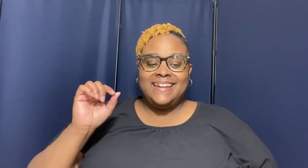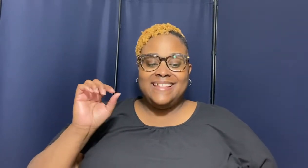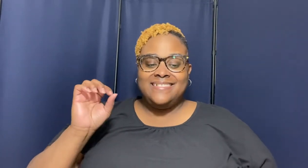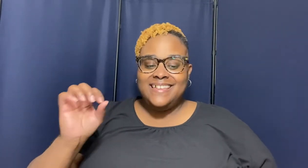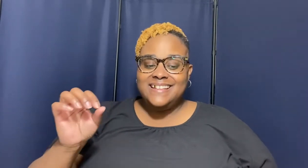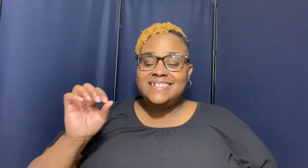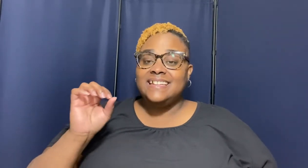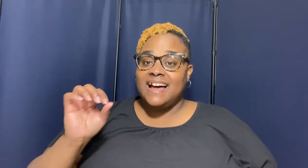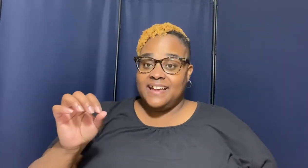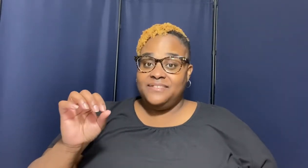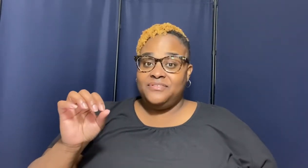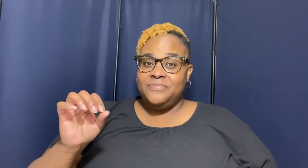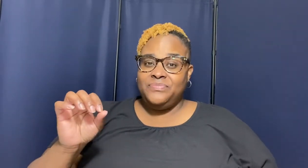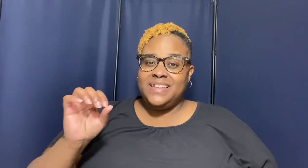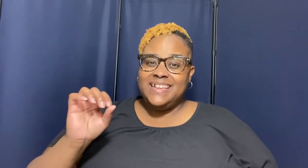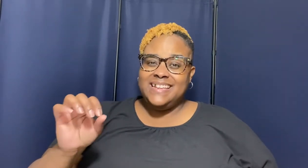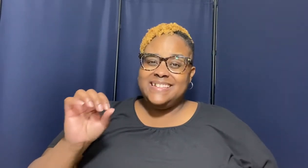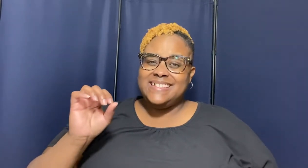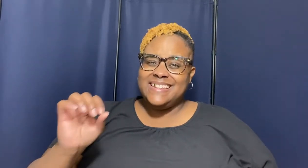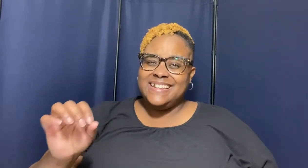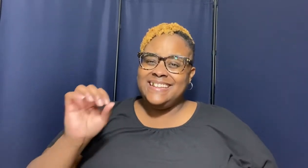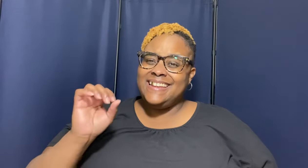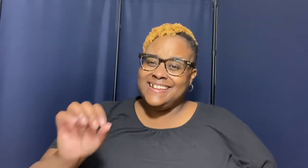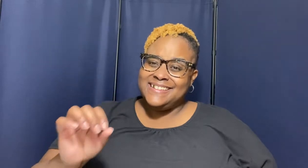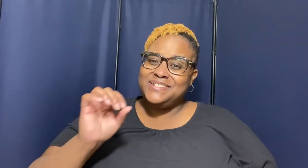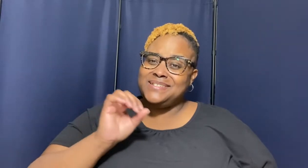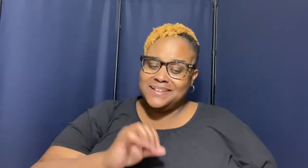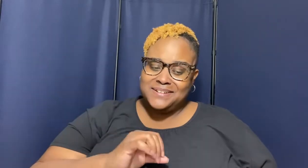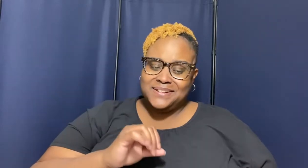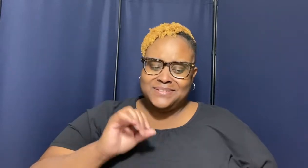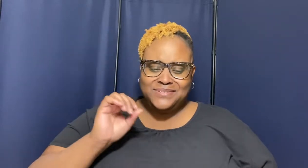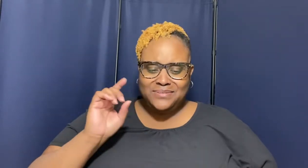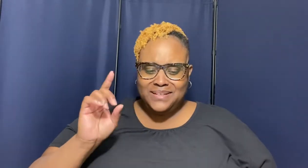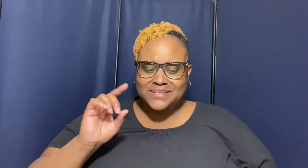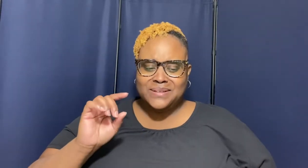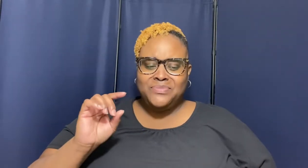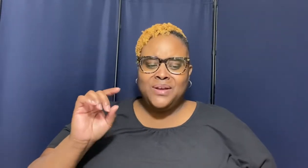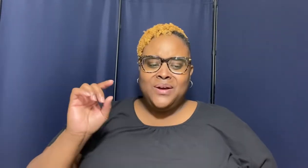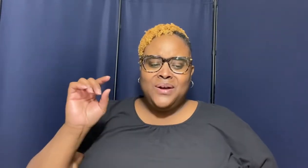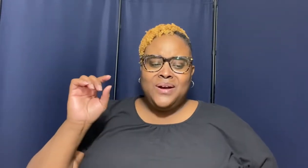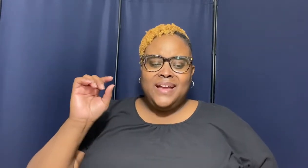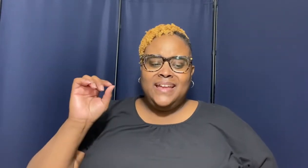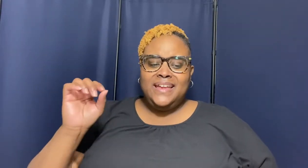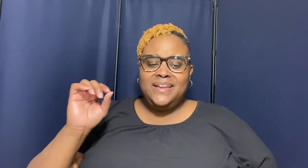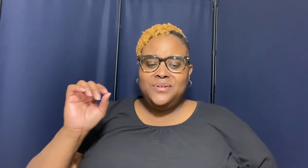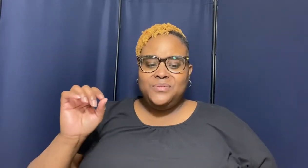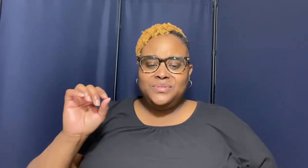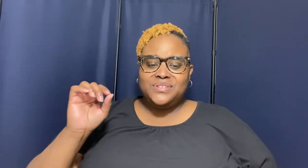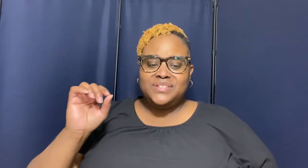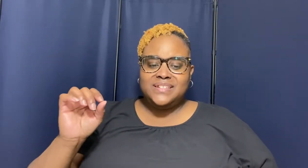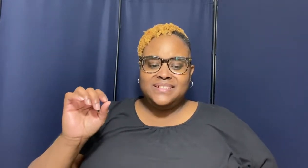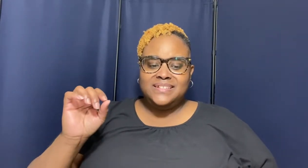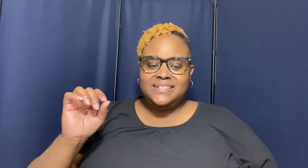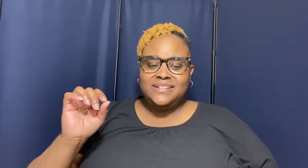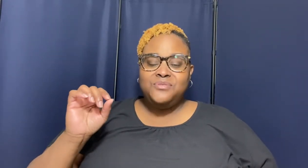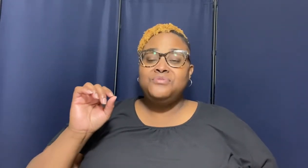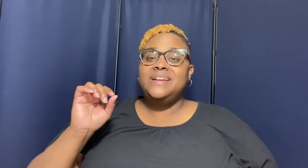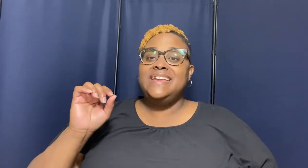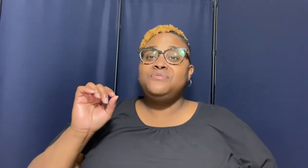this life is in his son so listen he who the son who he who